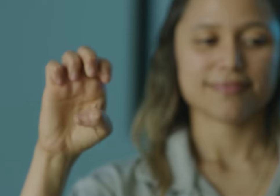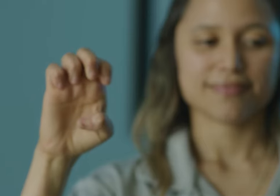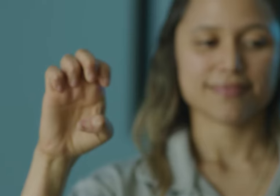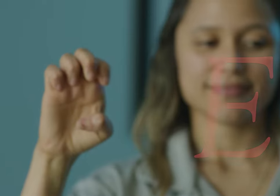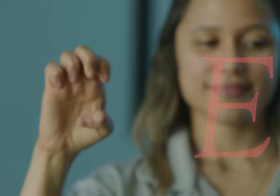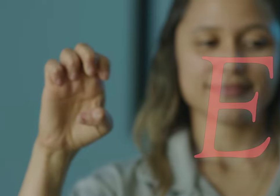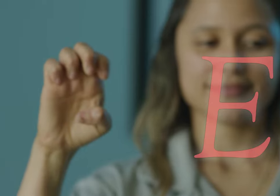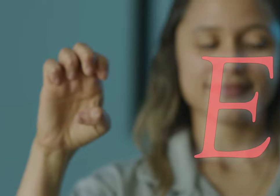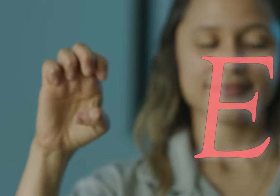E.